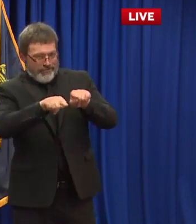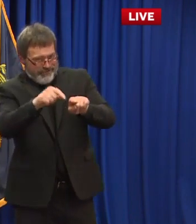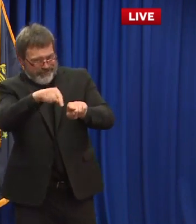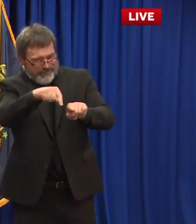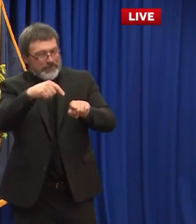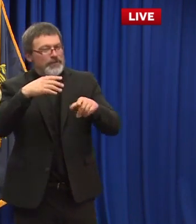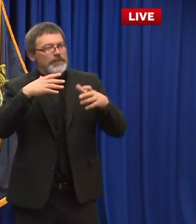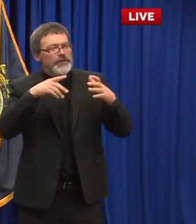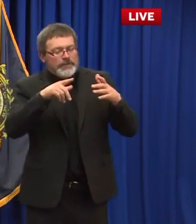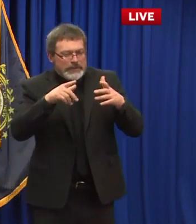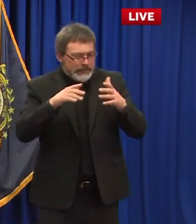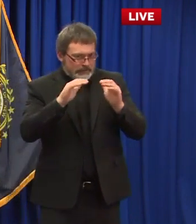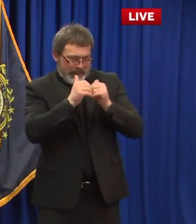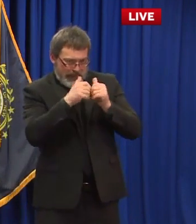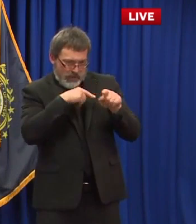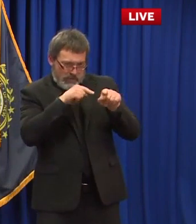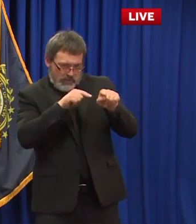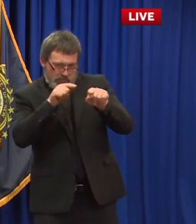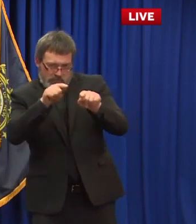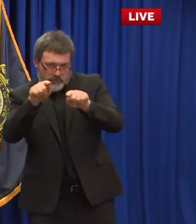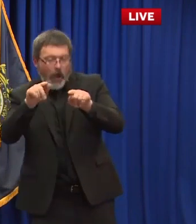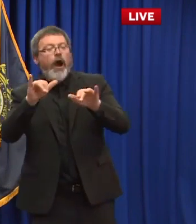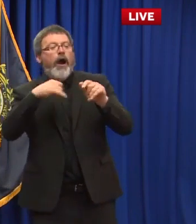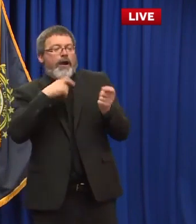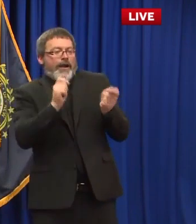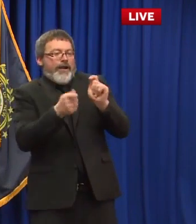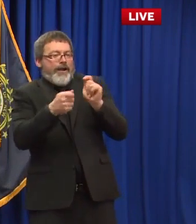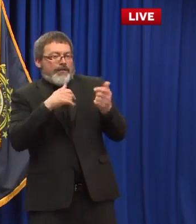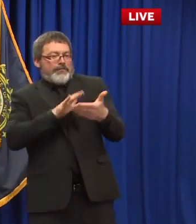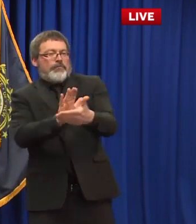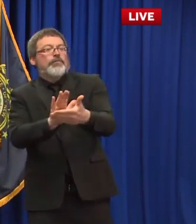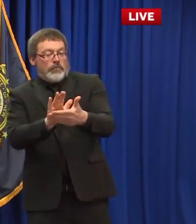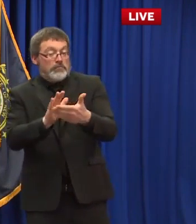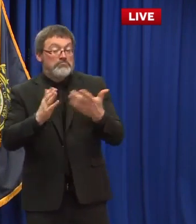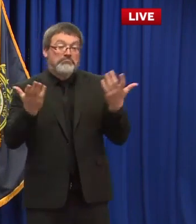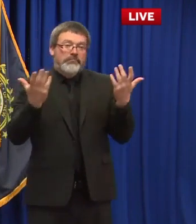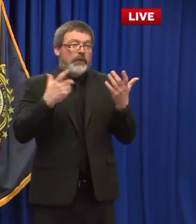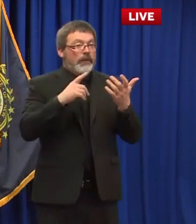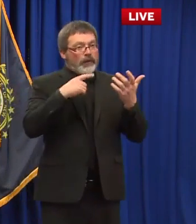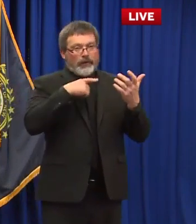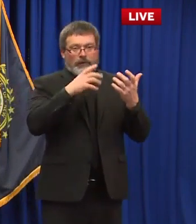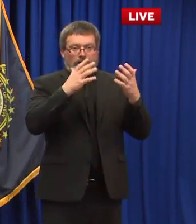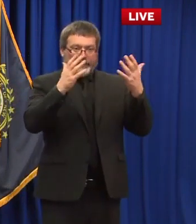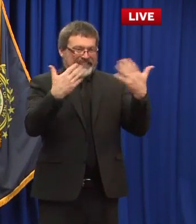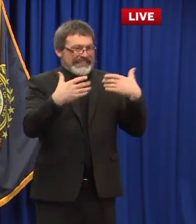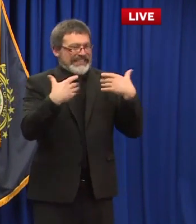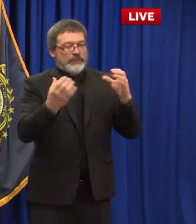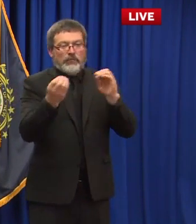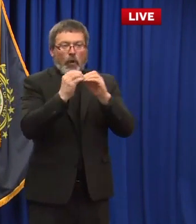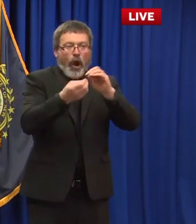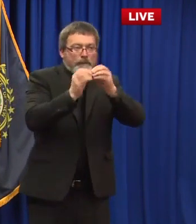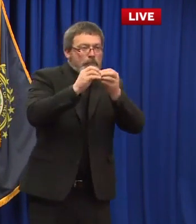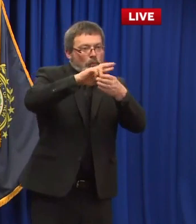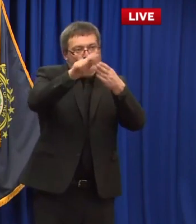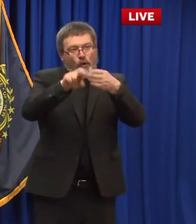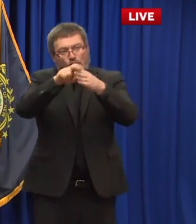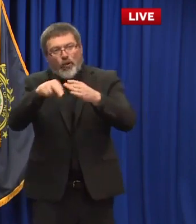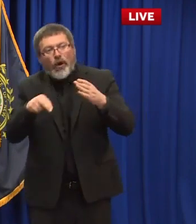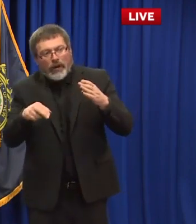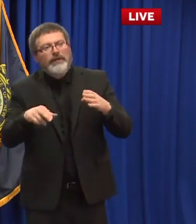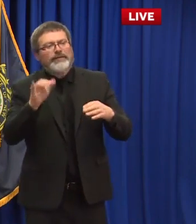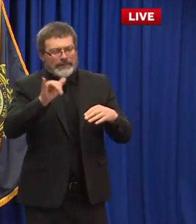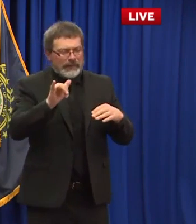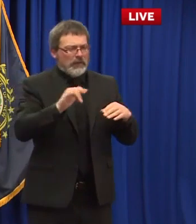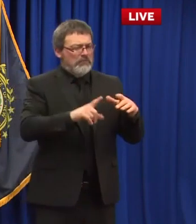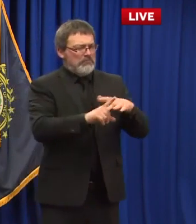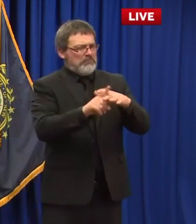we try to do right so the more data we get out of every single community the more we can say oh there's a pattern of illness or there's